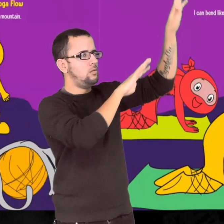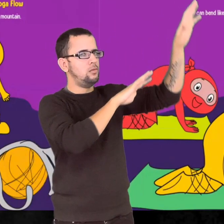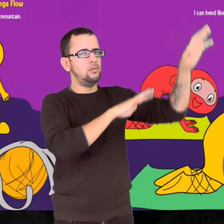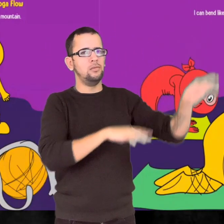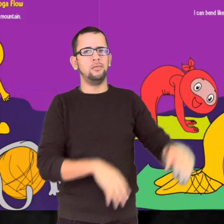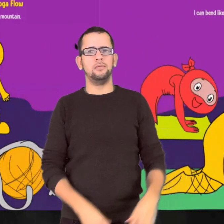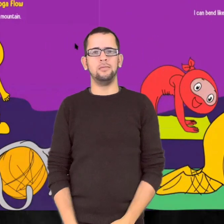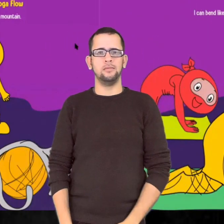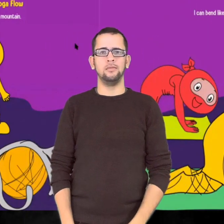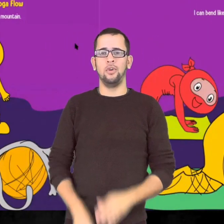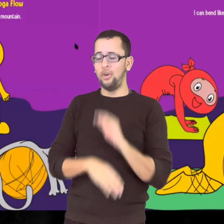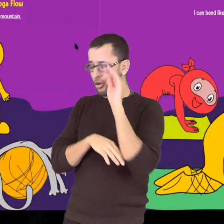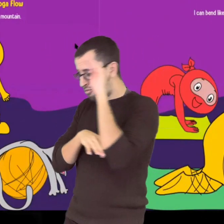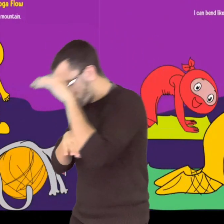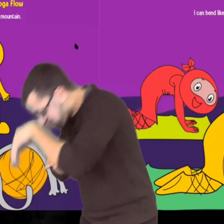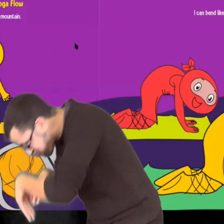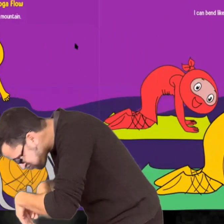I can bend like a cat.